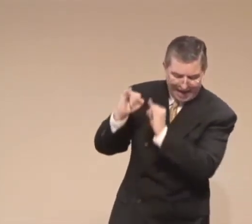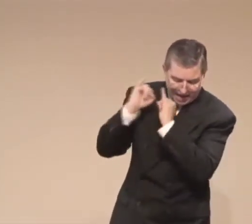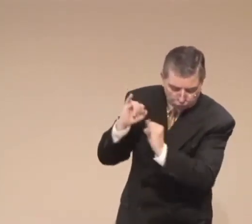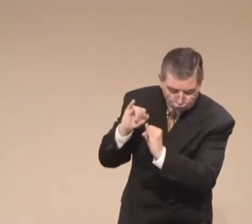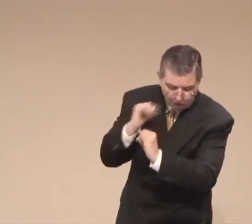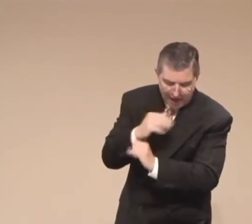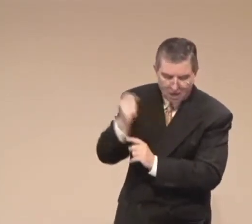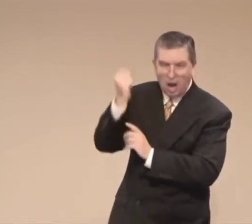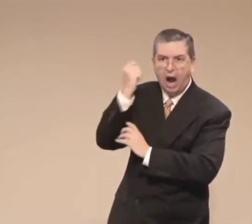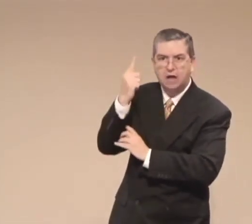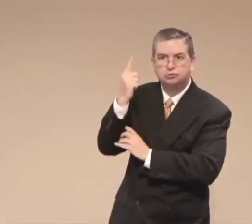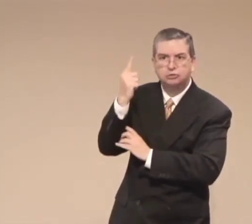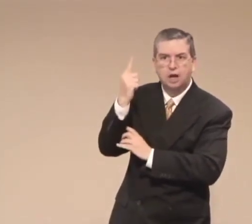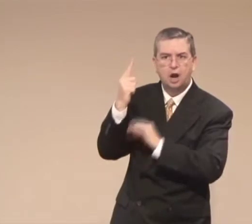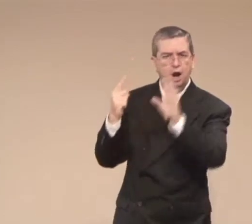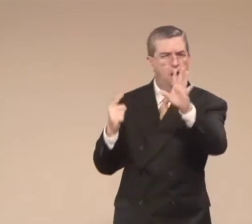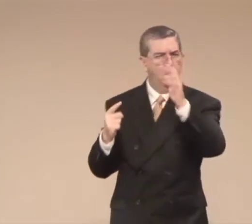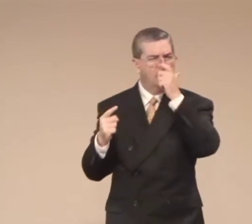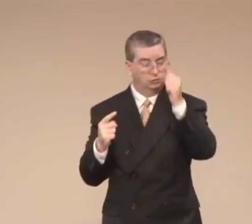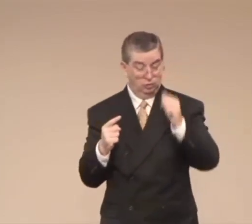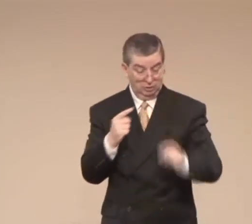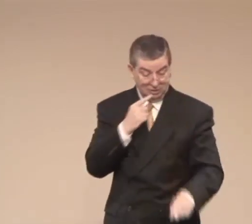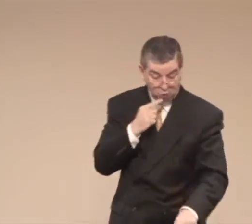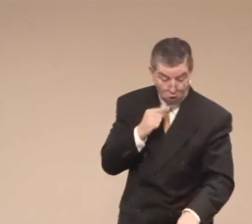and sell it not. Also, wisdom.